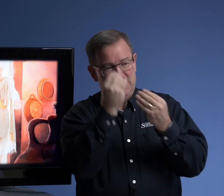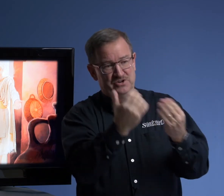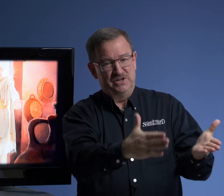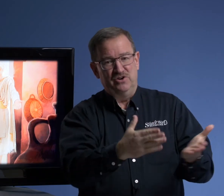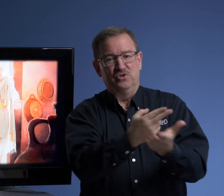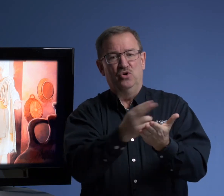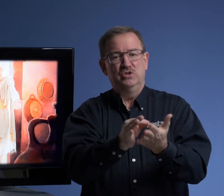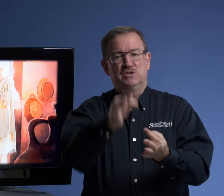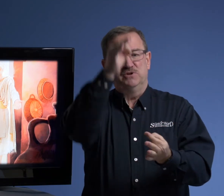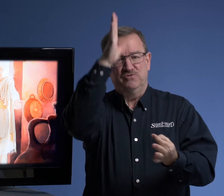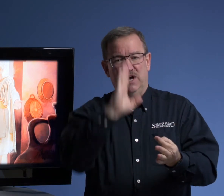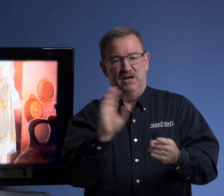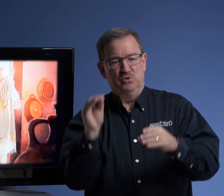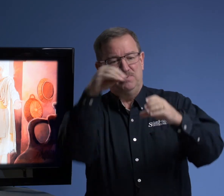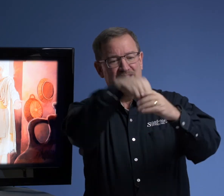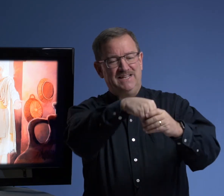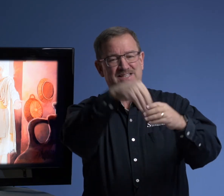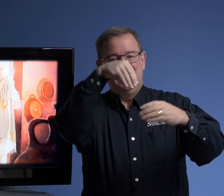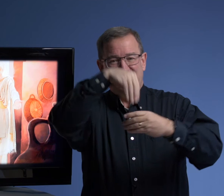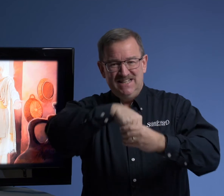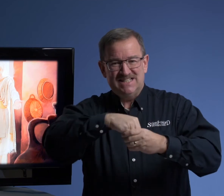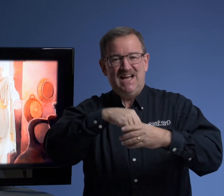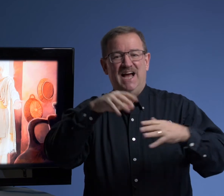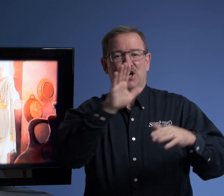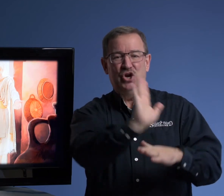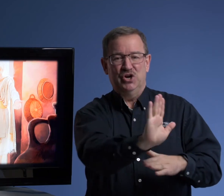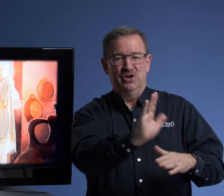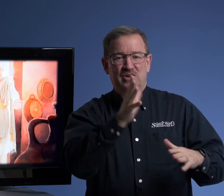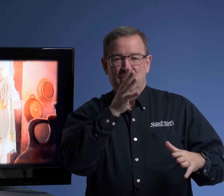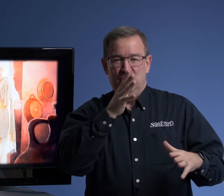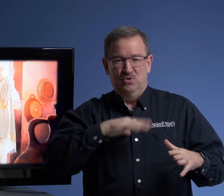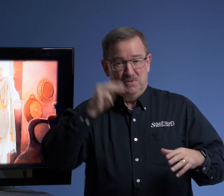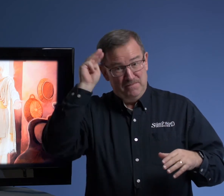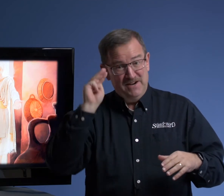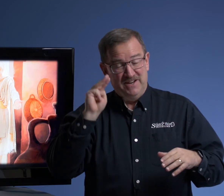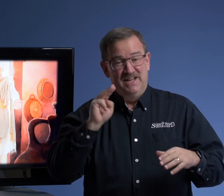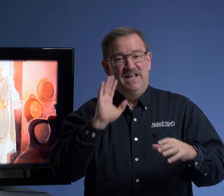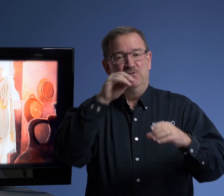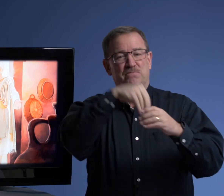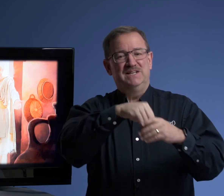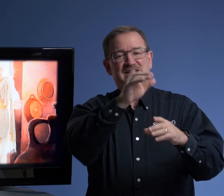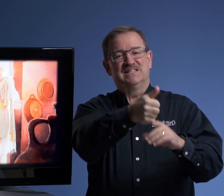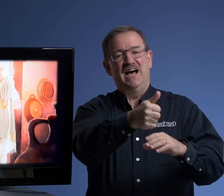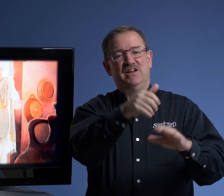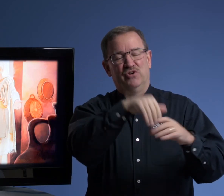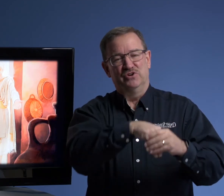her know the Holy Spirit of God would place inside her, the woman, Mary, he would place inside of her,